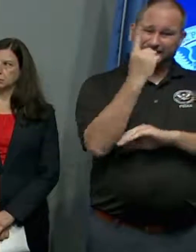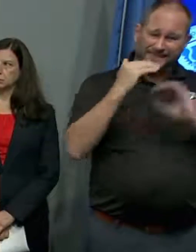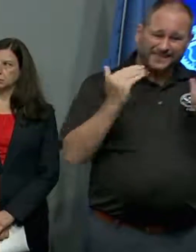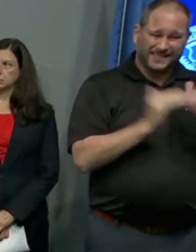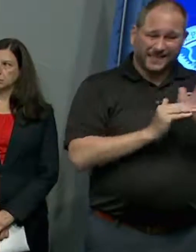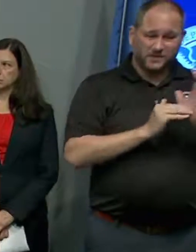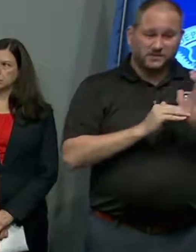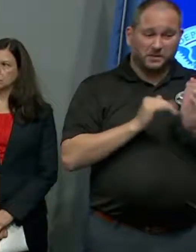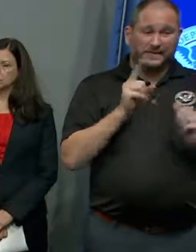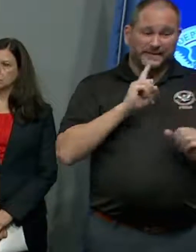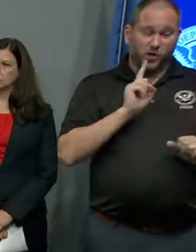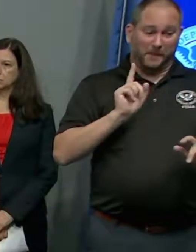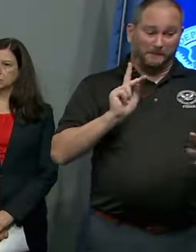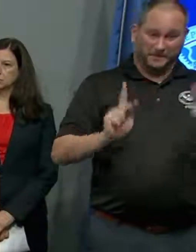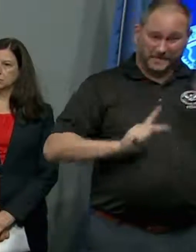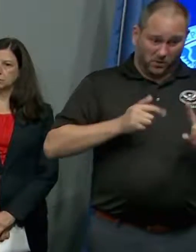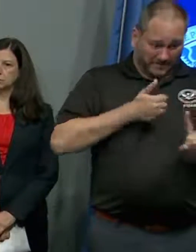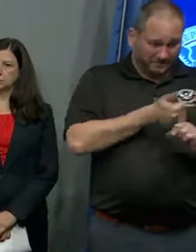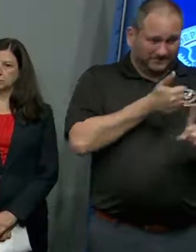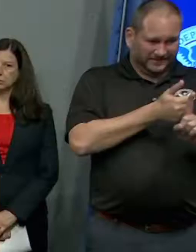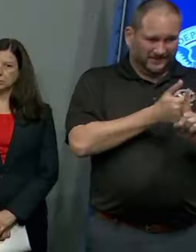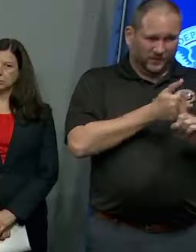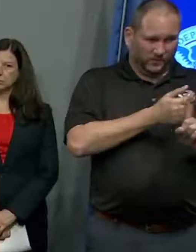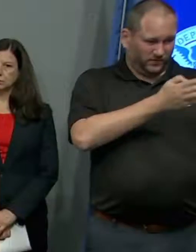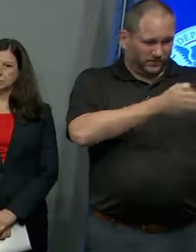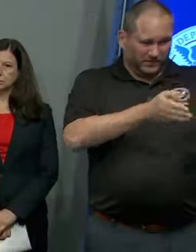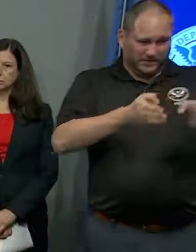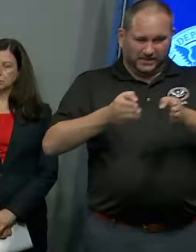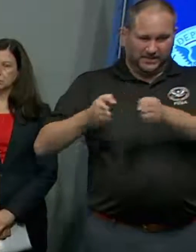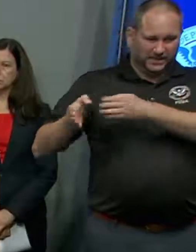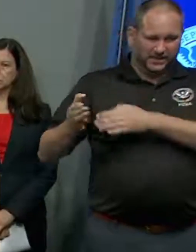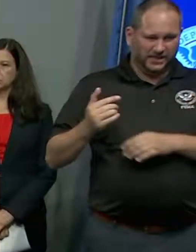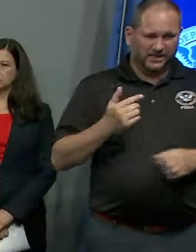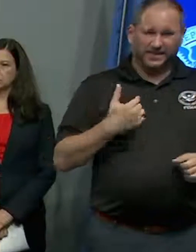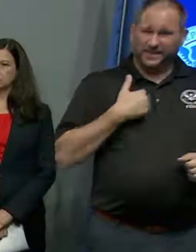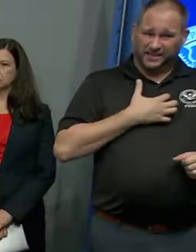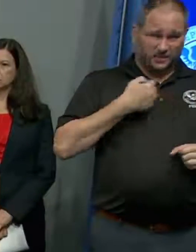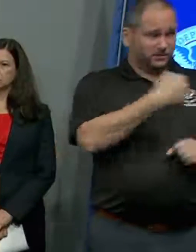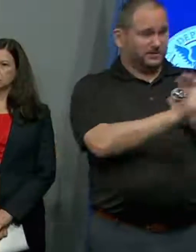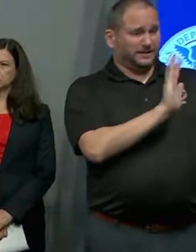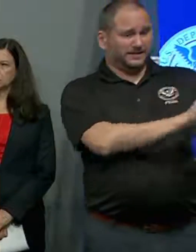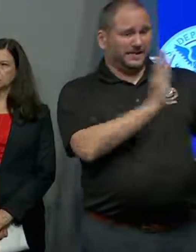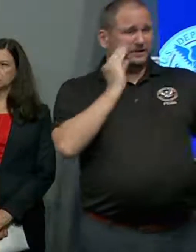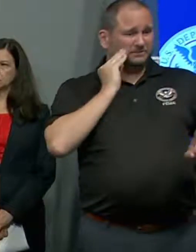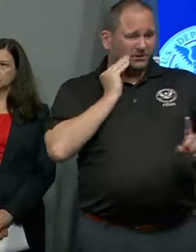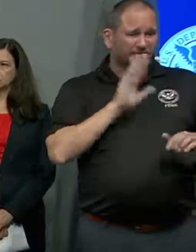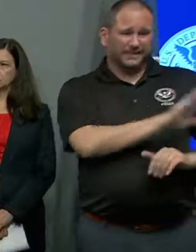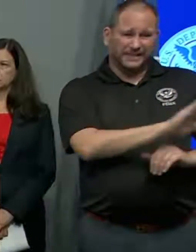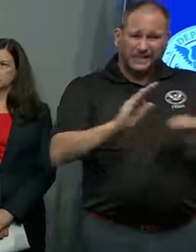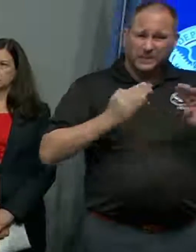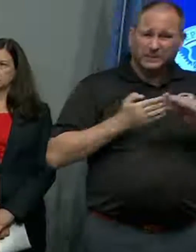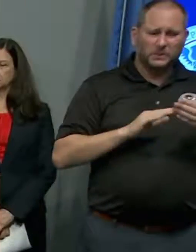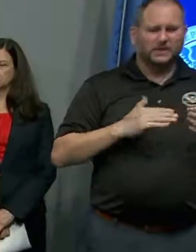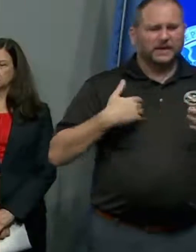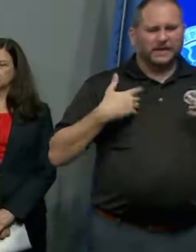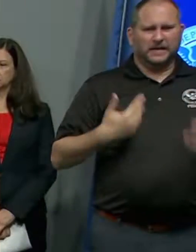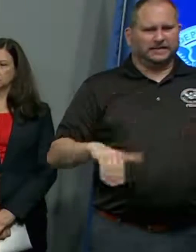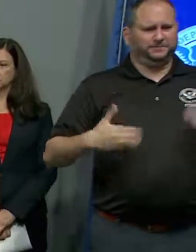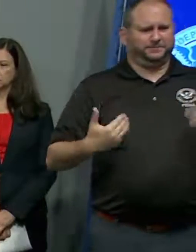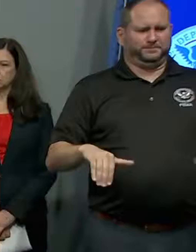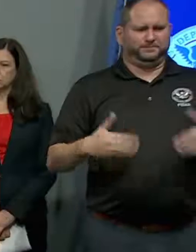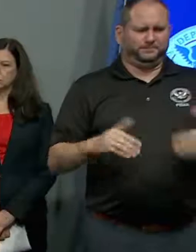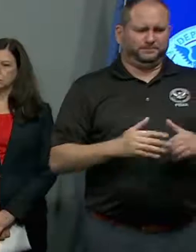these are people. And I just want to, you know, put myself in the shoes of these community members whose lives have really been turned